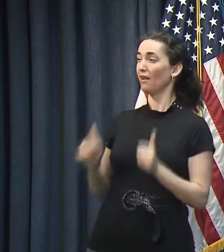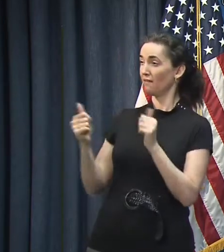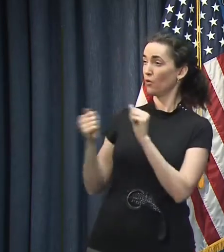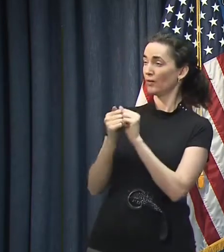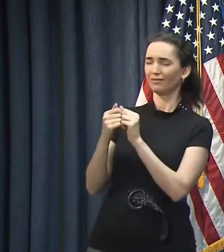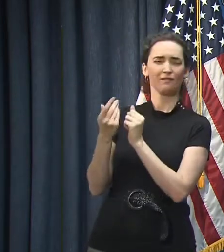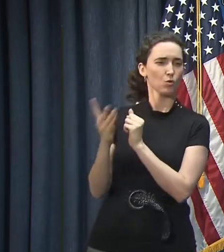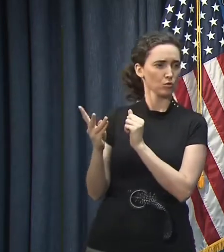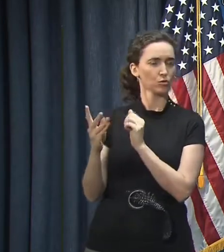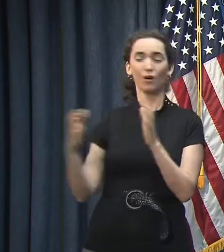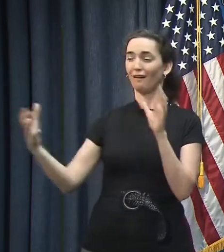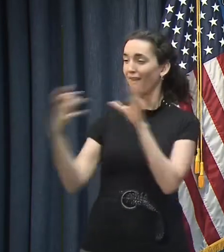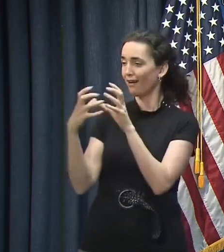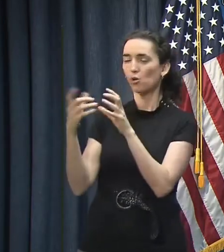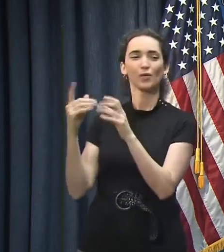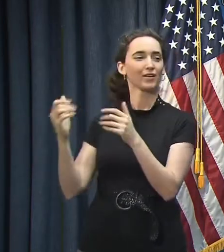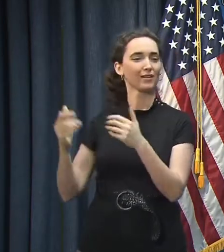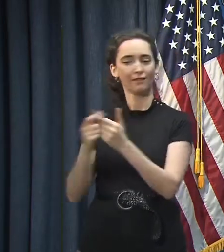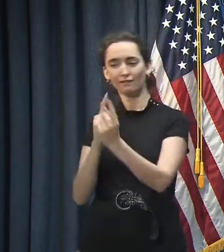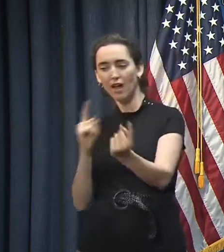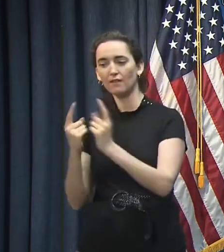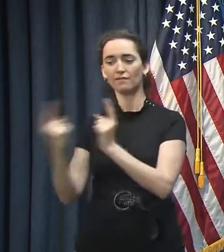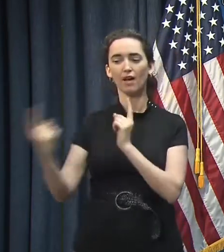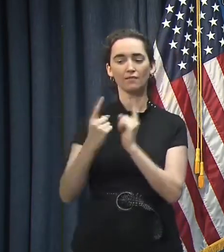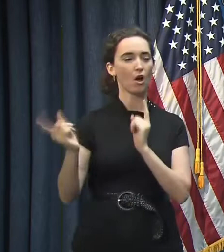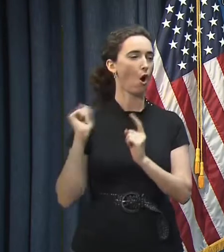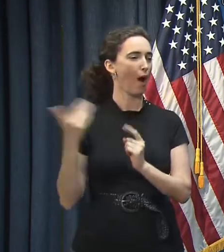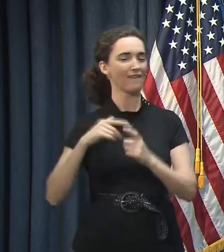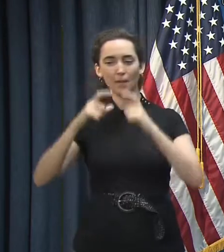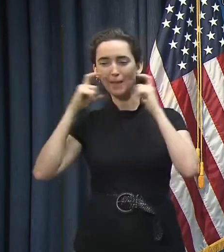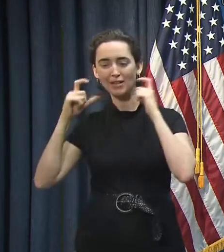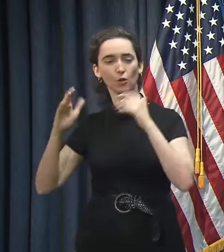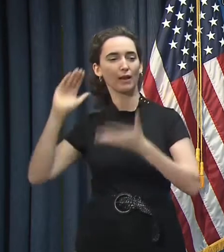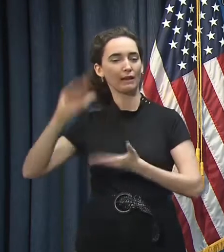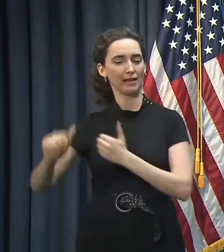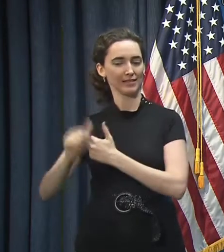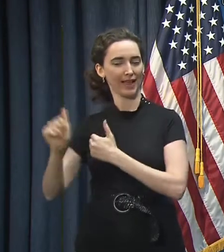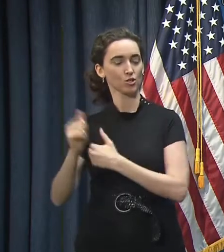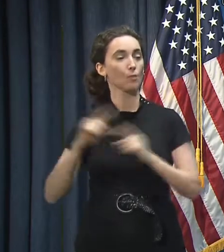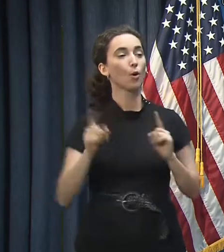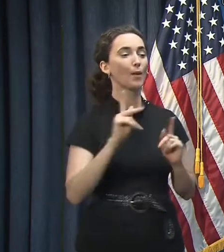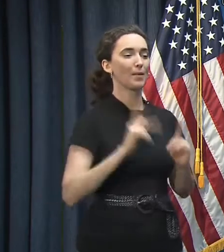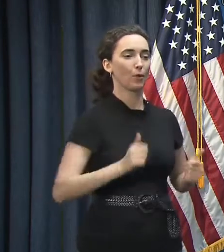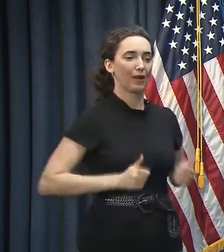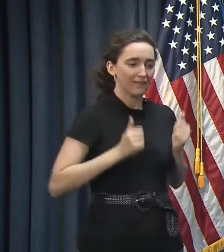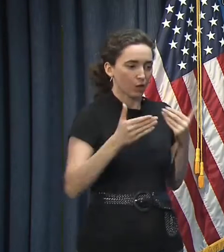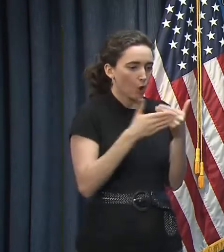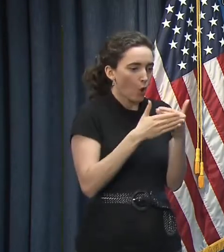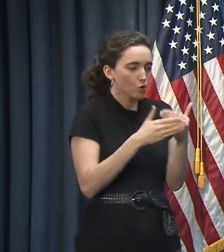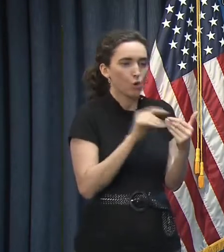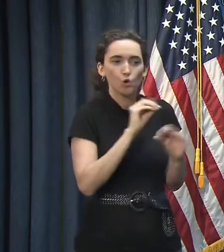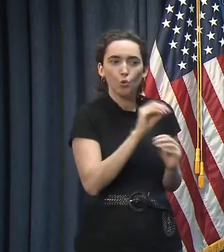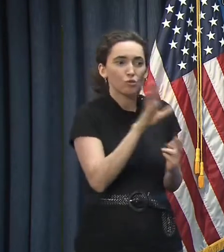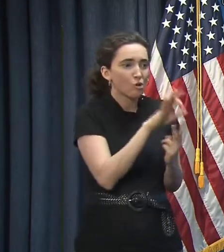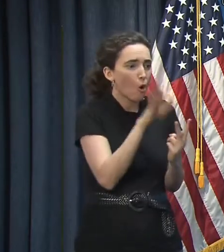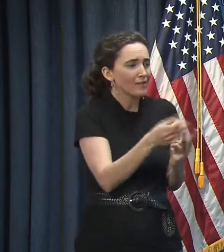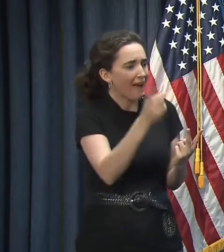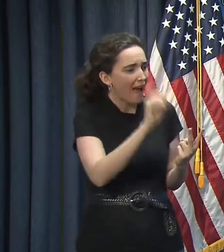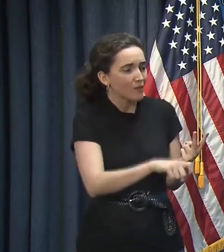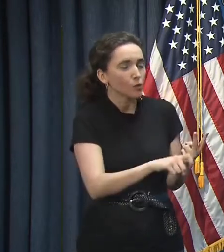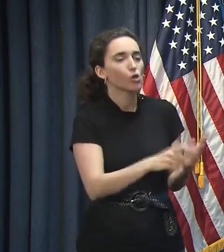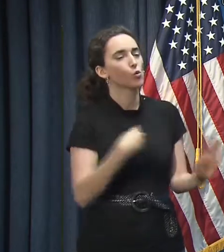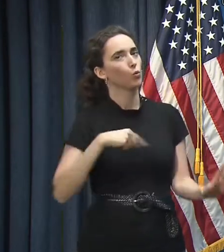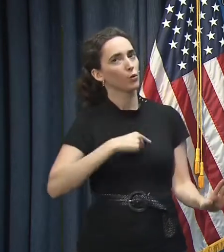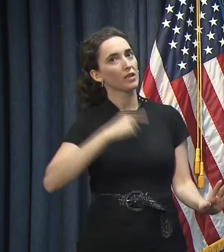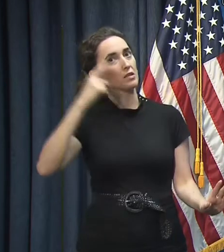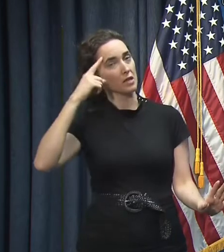been exposed to the virus is less because we're all following social distancing, we're all wearing masks. But in those settings where people have to live close to each other, we think that there may be a